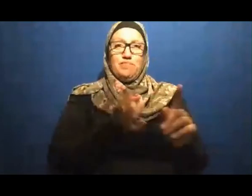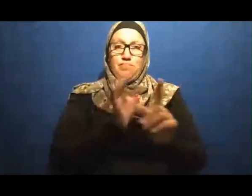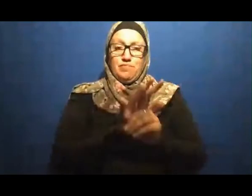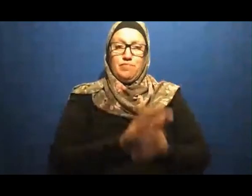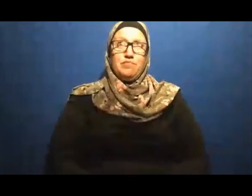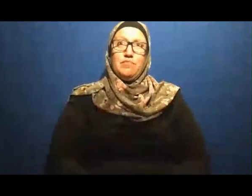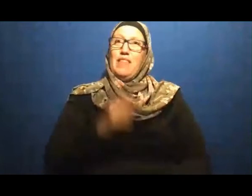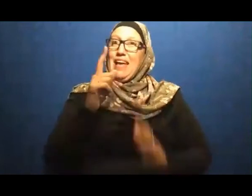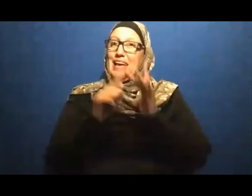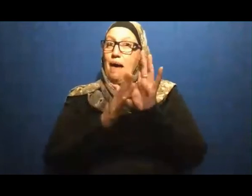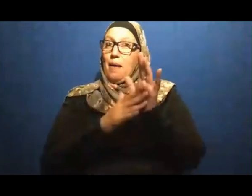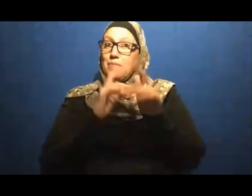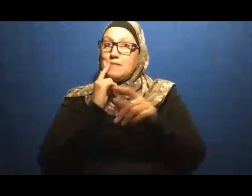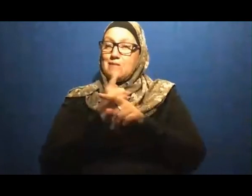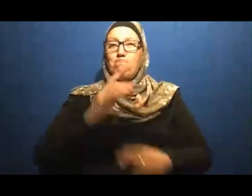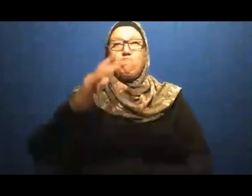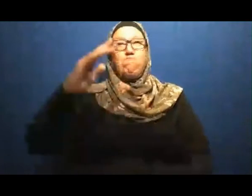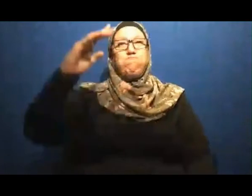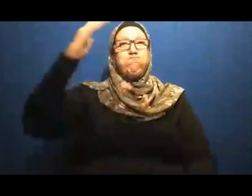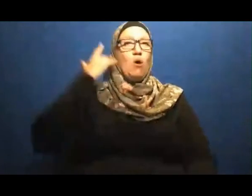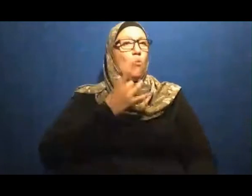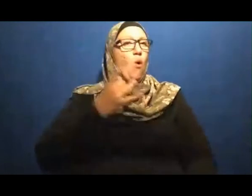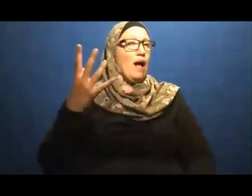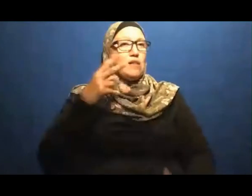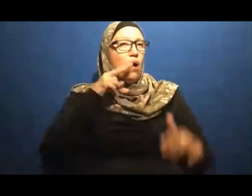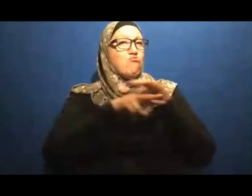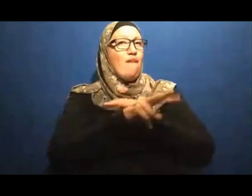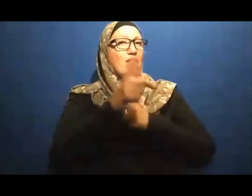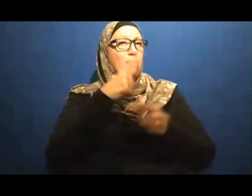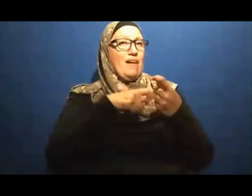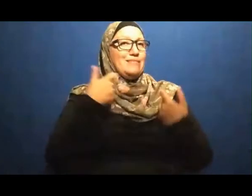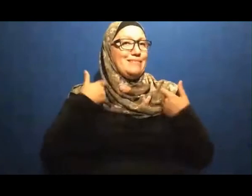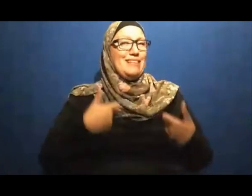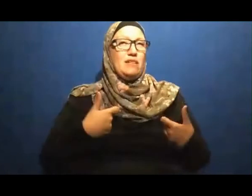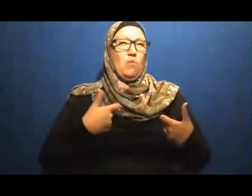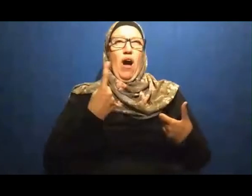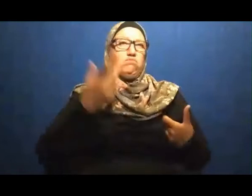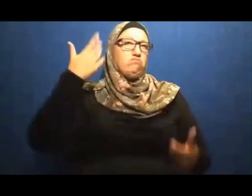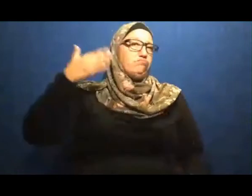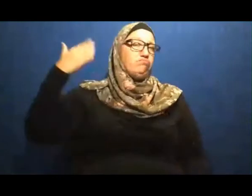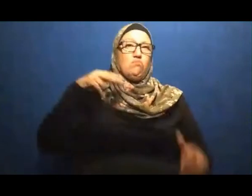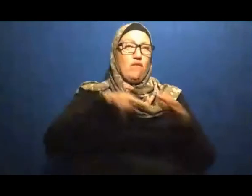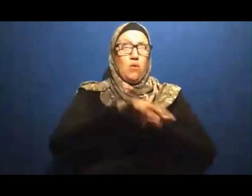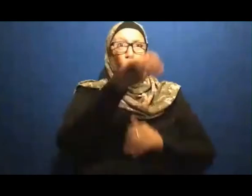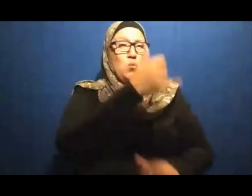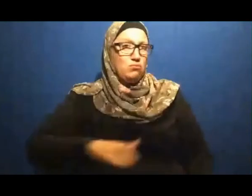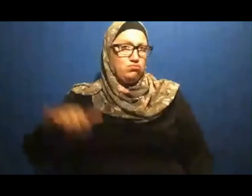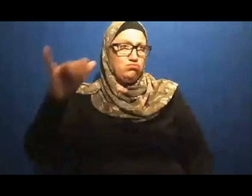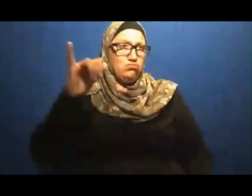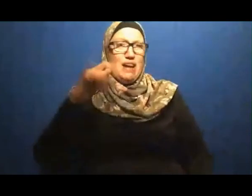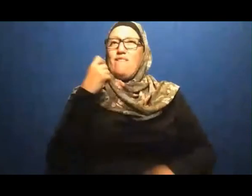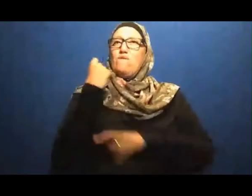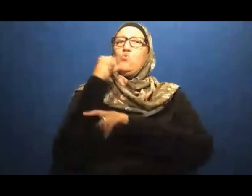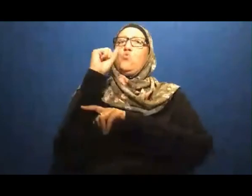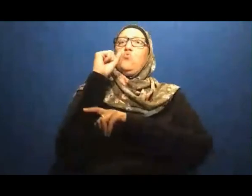Fell sick He refused To take any Medication Help or medication Of that day And he said I'm waiting